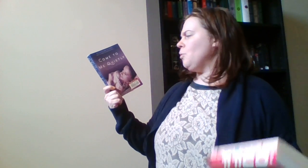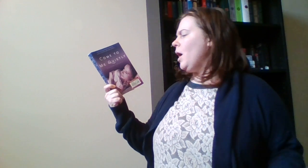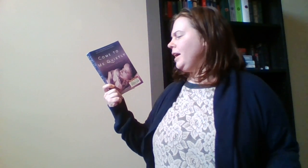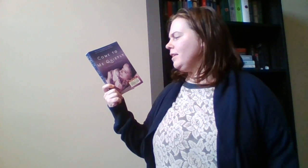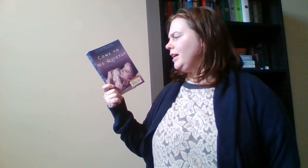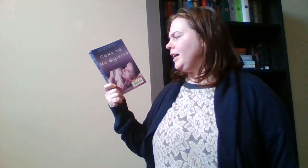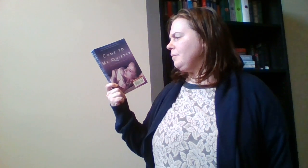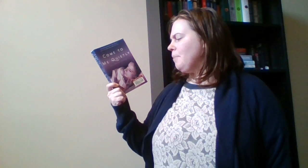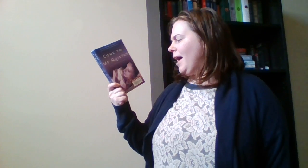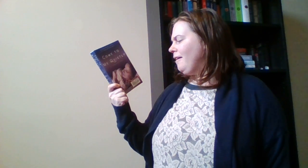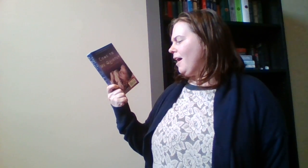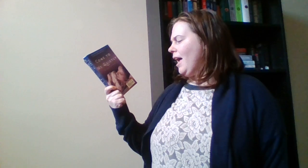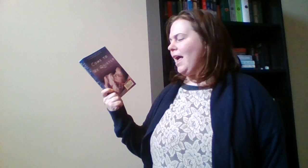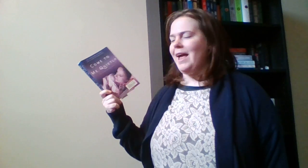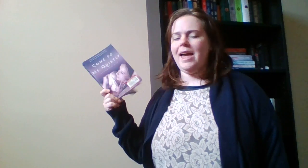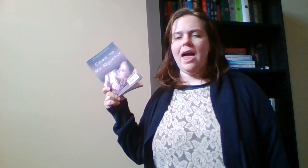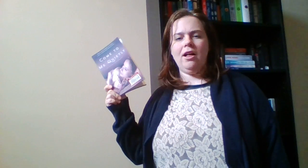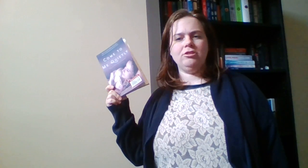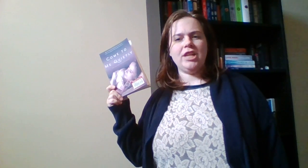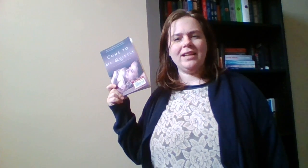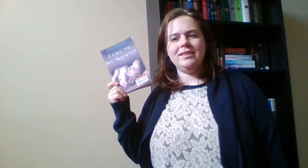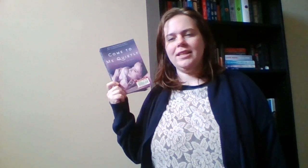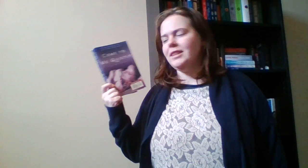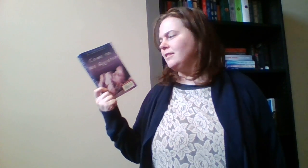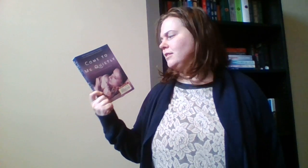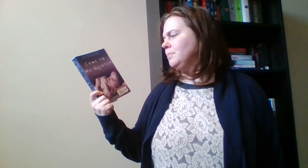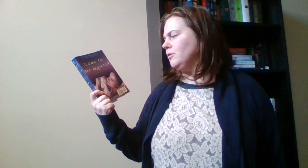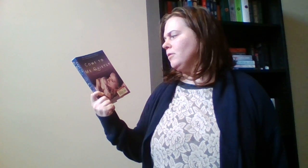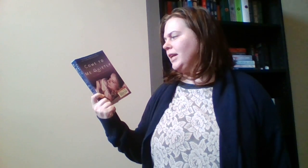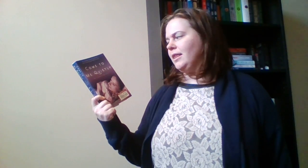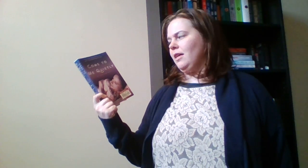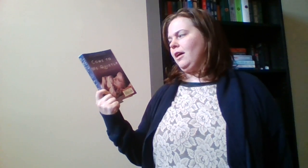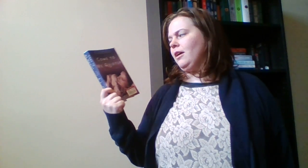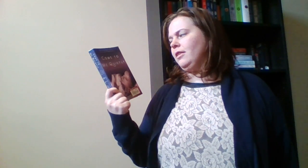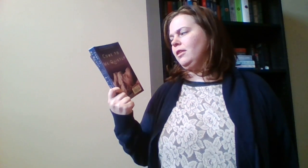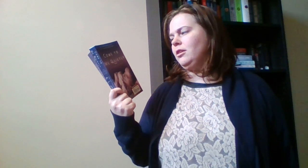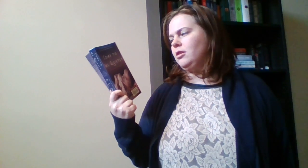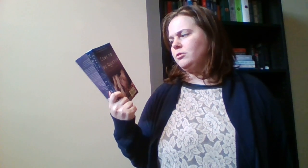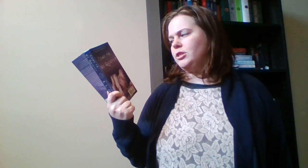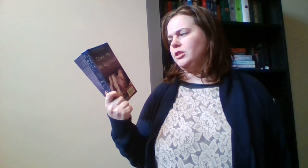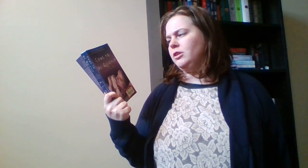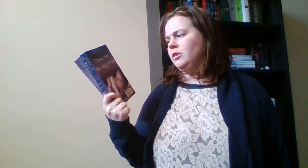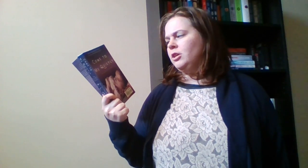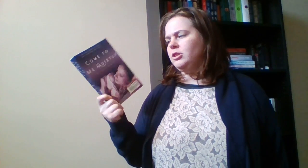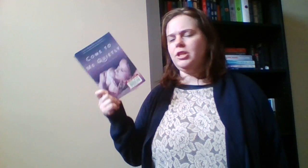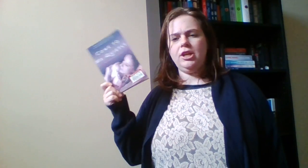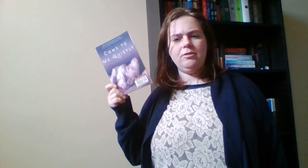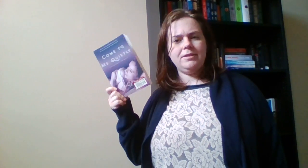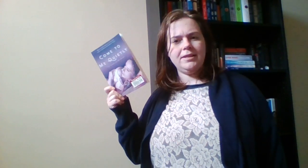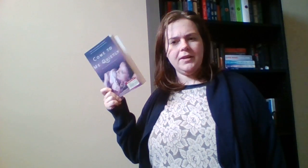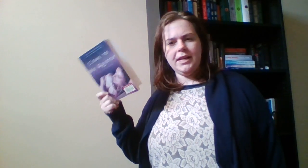Quietly by A.L. Jackson. This is book one in the Closer to You series.